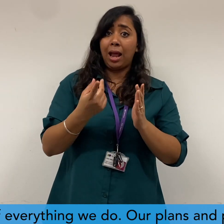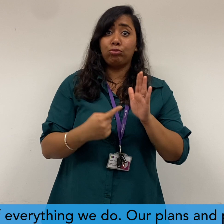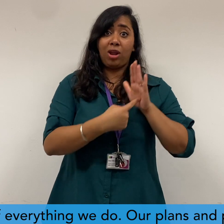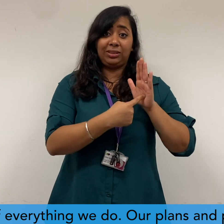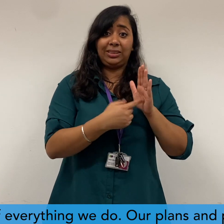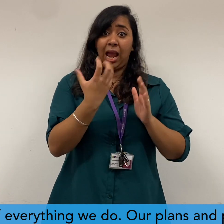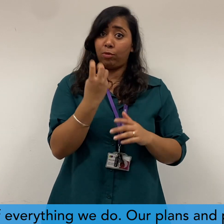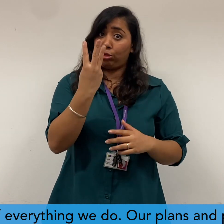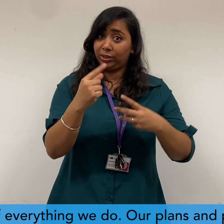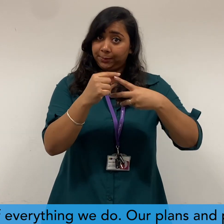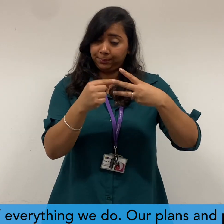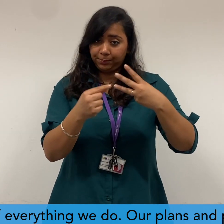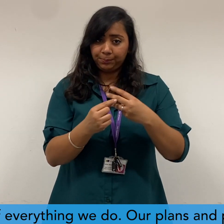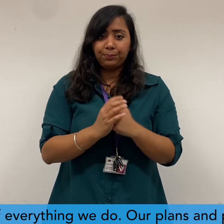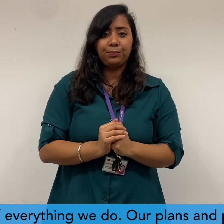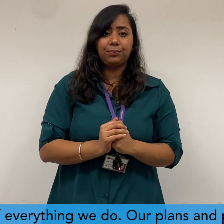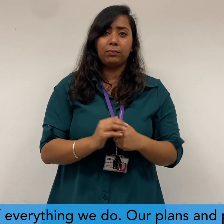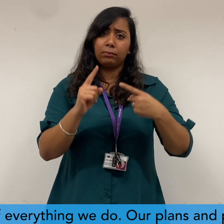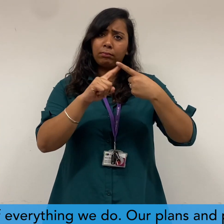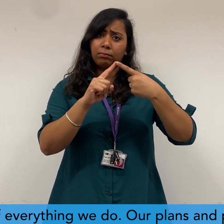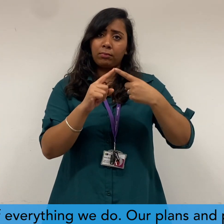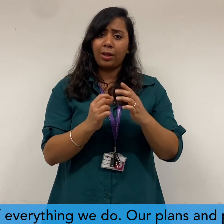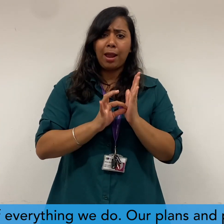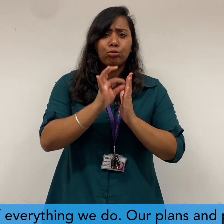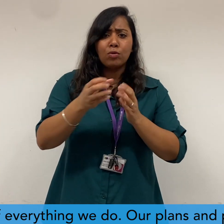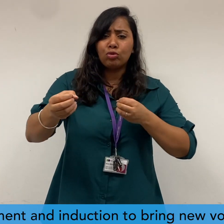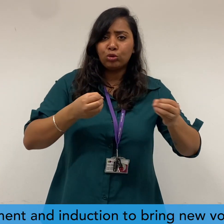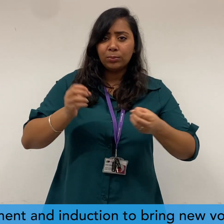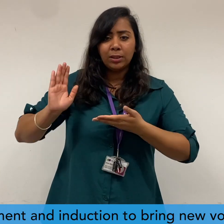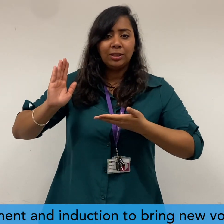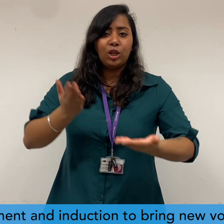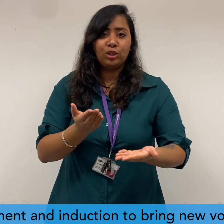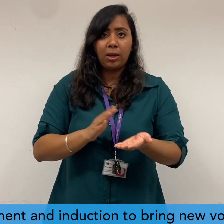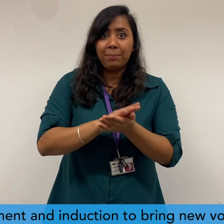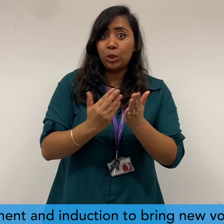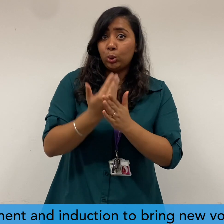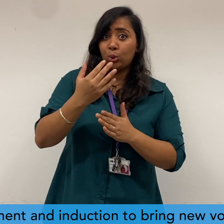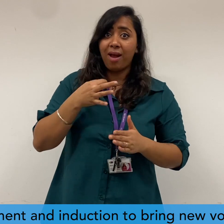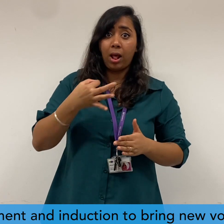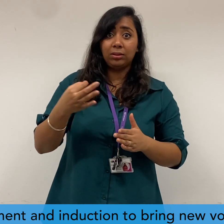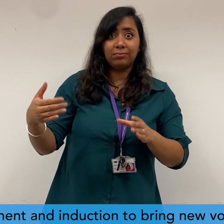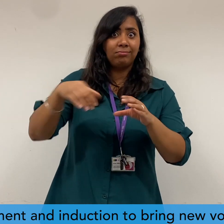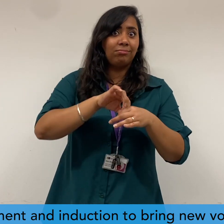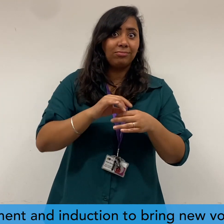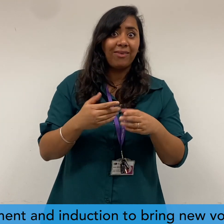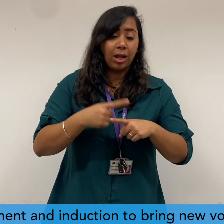are focused on three key areas. Streamlining recruitment and induction to bring new volunteers on board